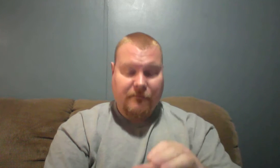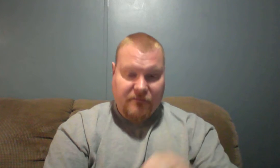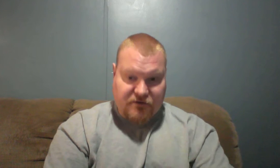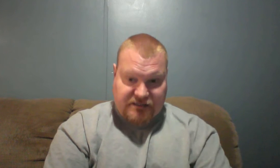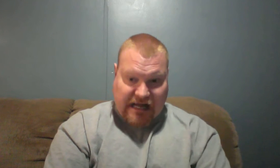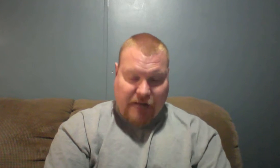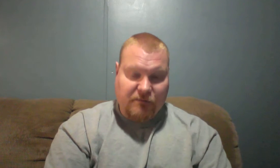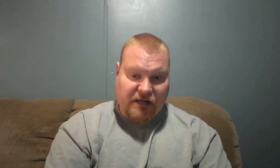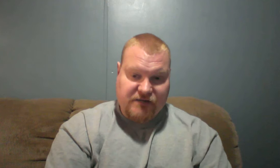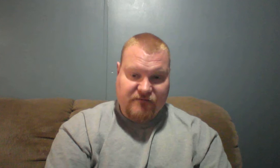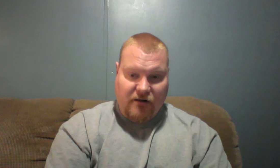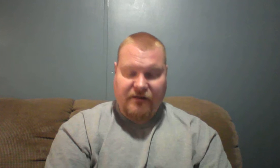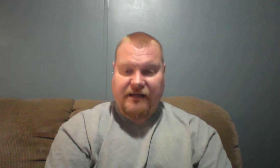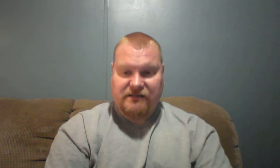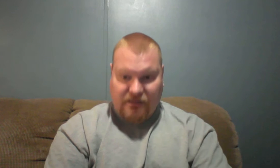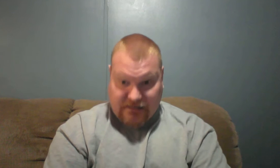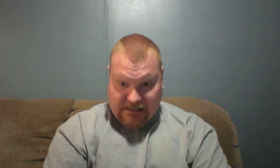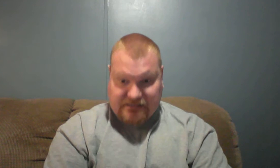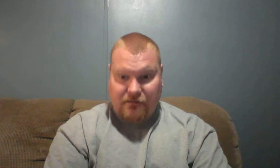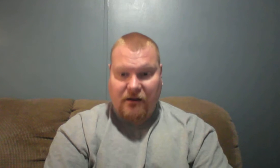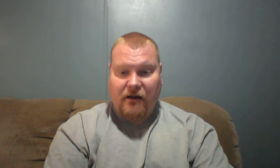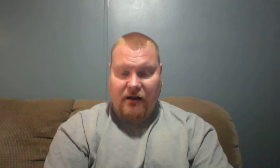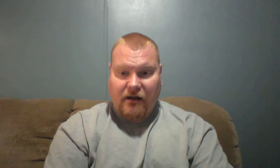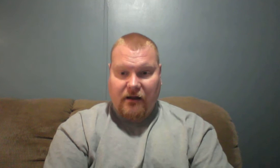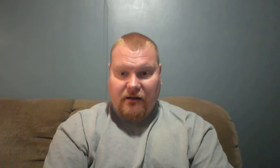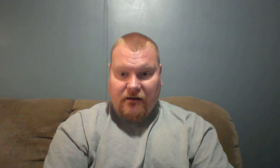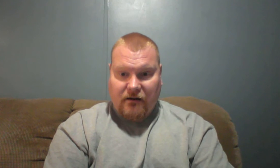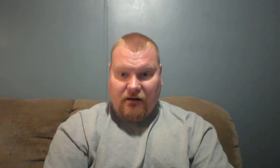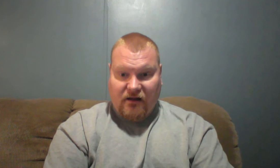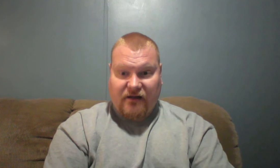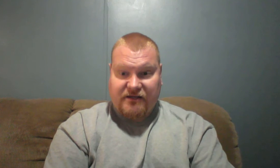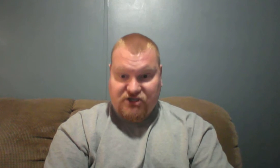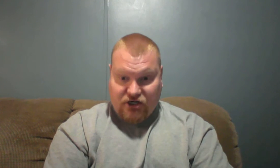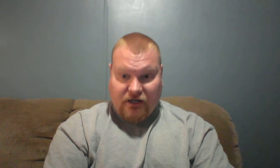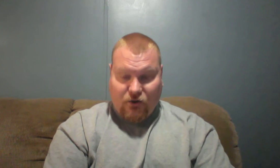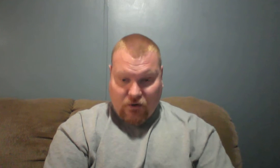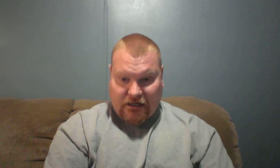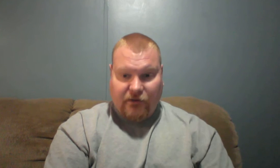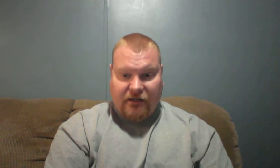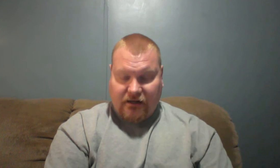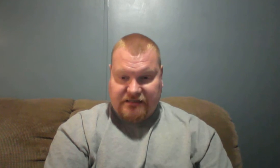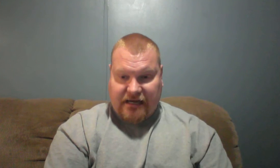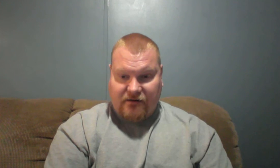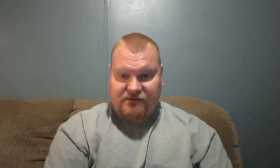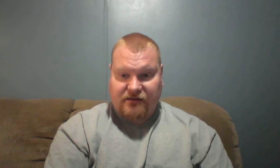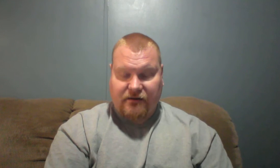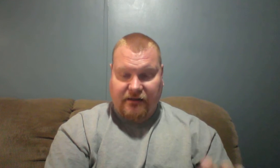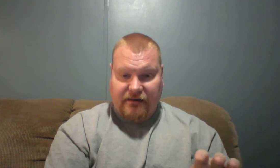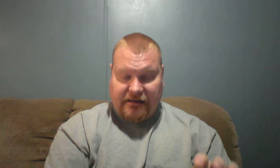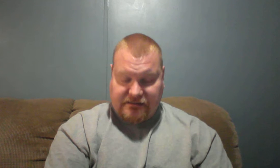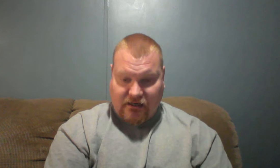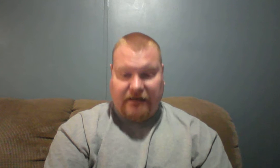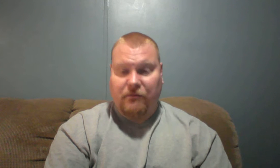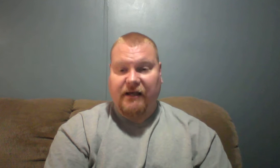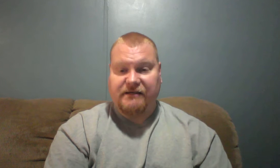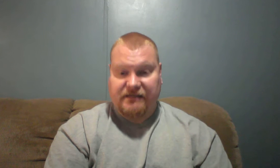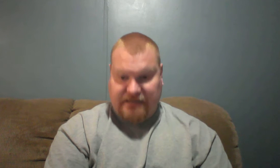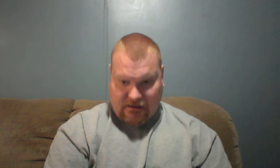There's a time and place for all things, and let me tell you something. A lot of this junk going on in God's house is not in place. It's out of